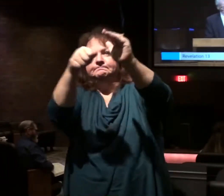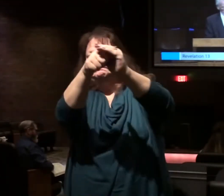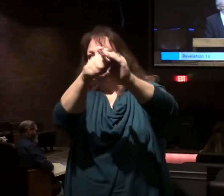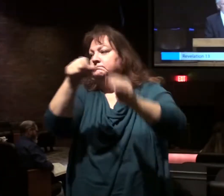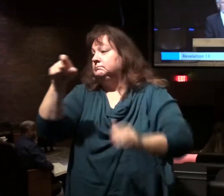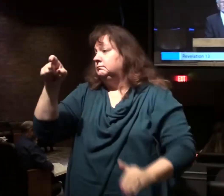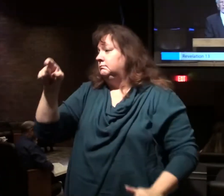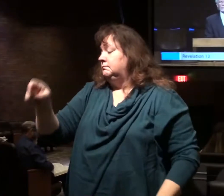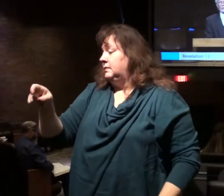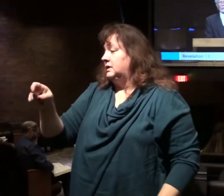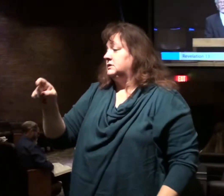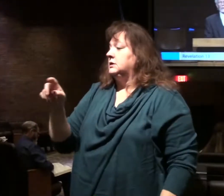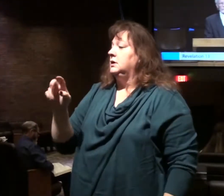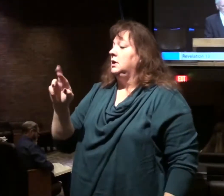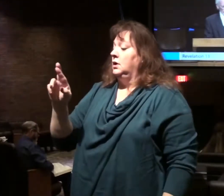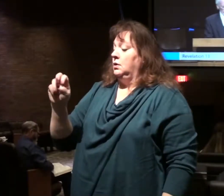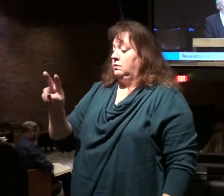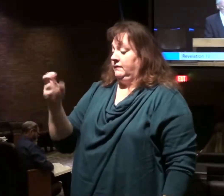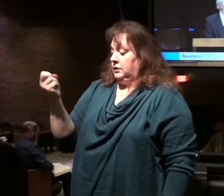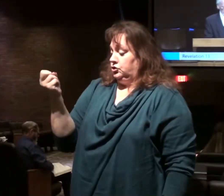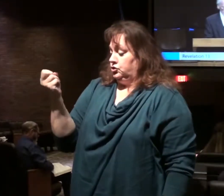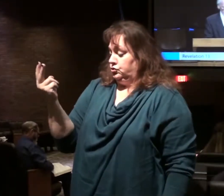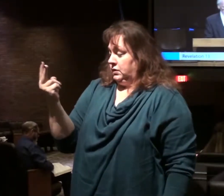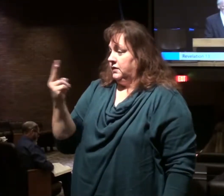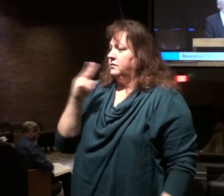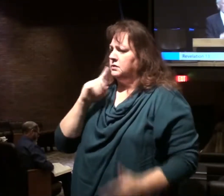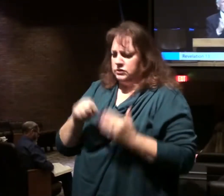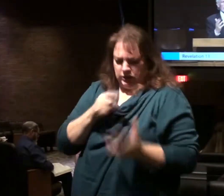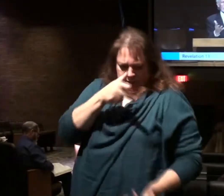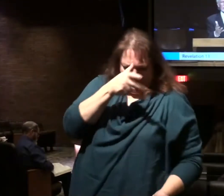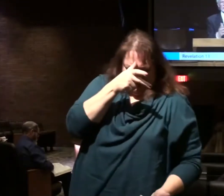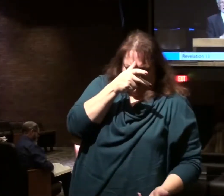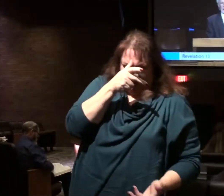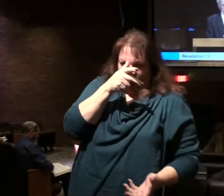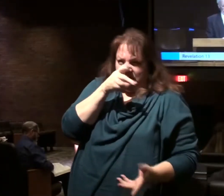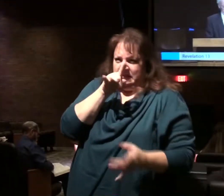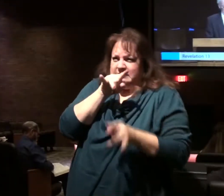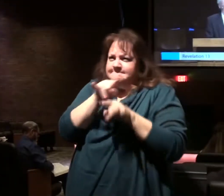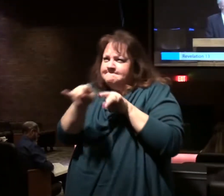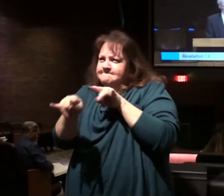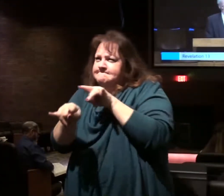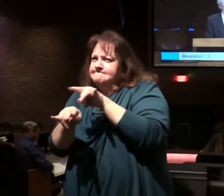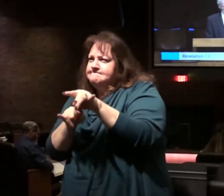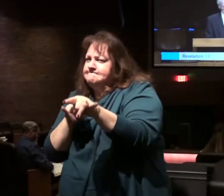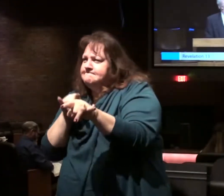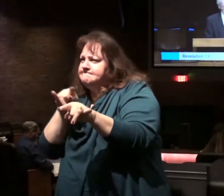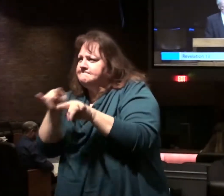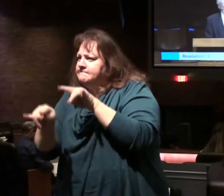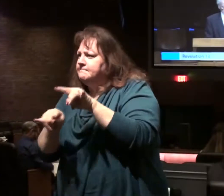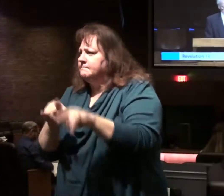Now, the last part of chapter 12 talked about the devil persecuting the nation Israel.